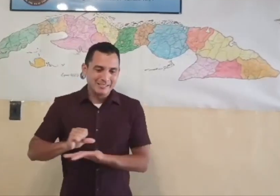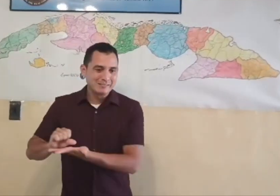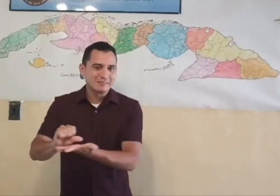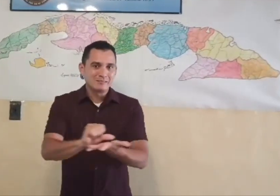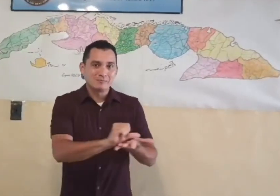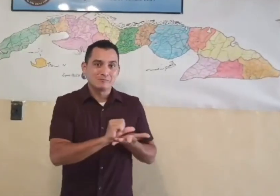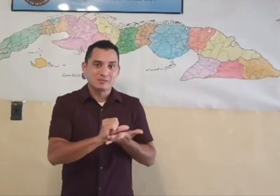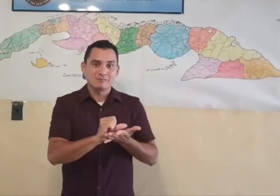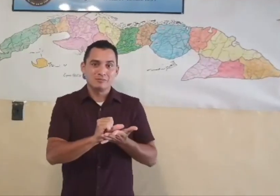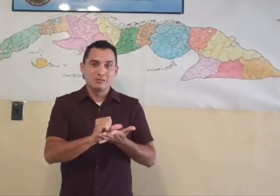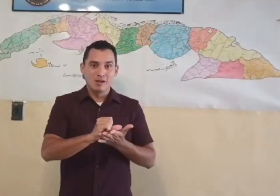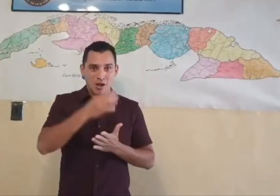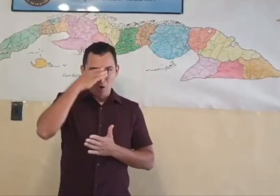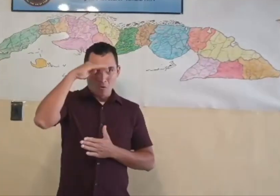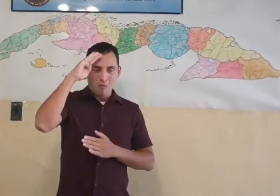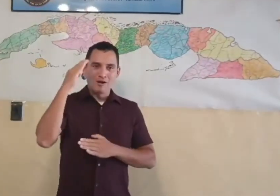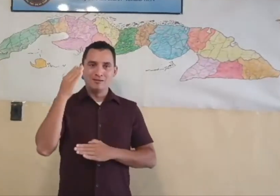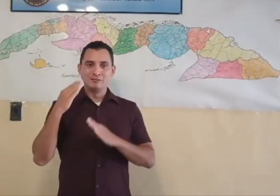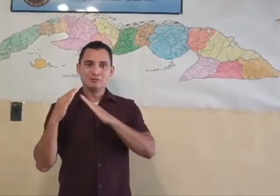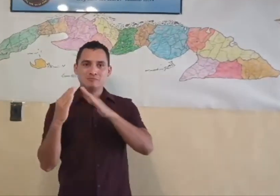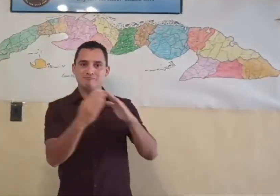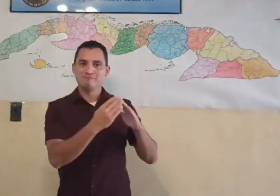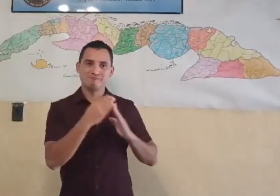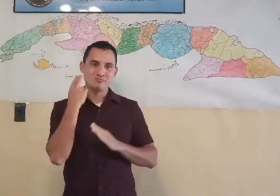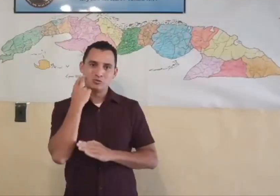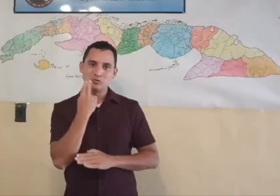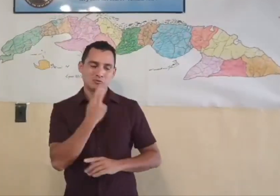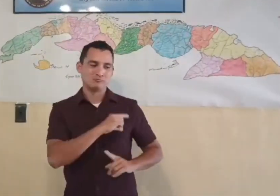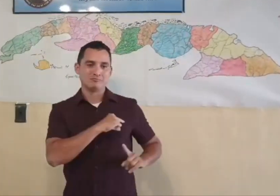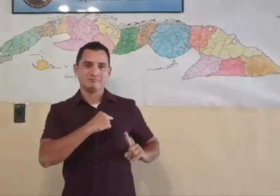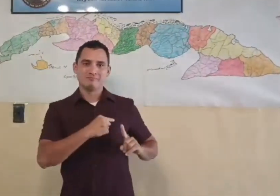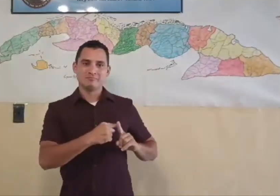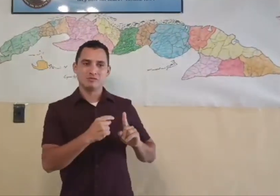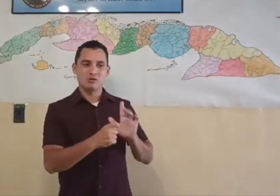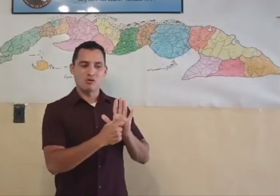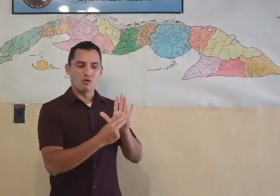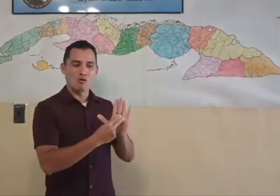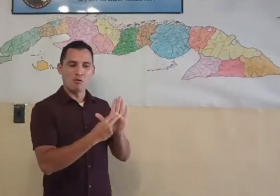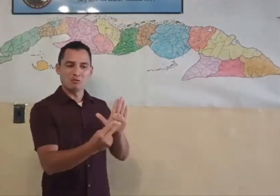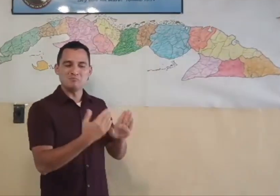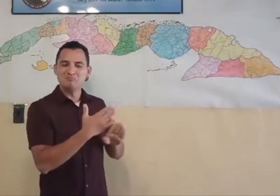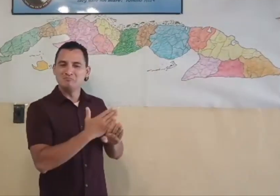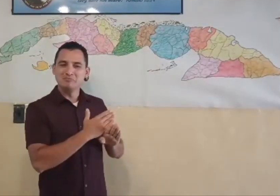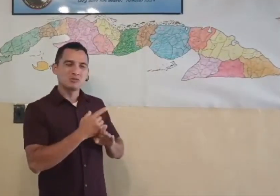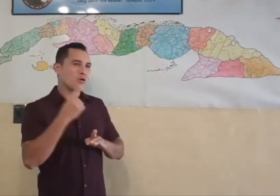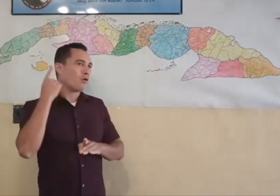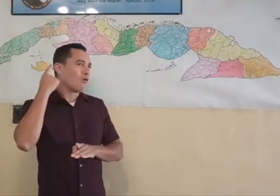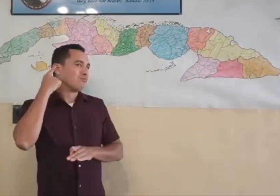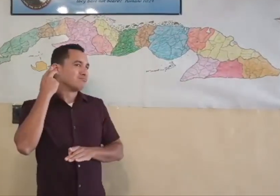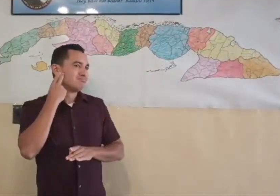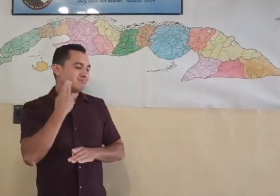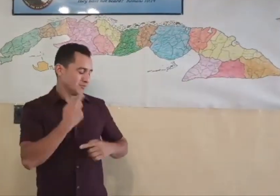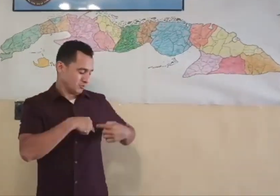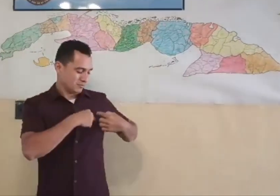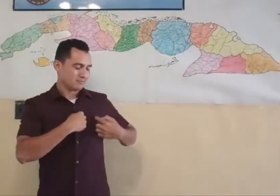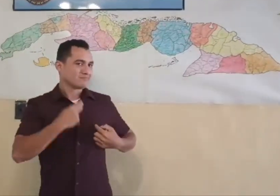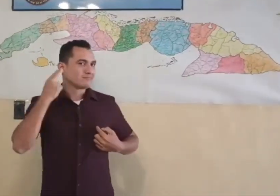serve the Deaf community in this country through the Deaf Ears and Hearing Hearts OSCO ministry.